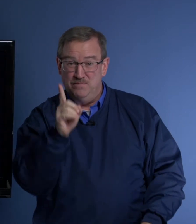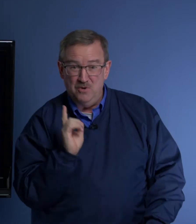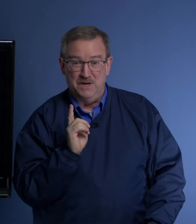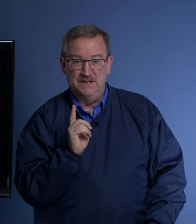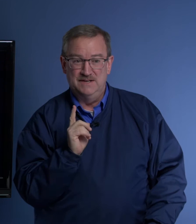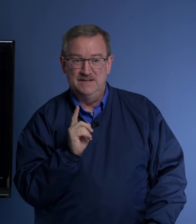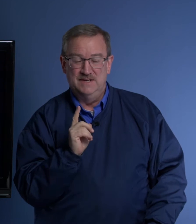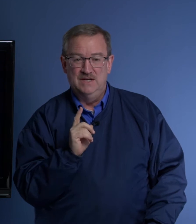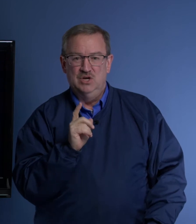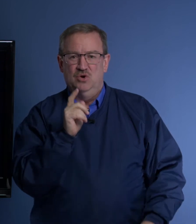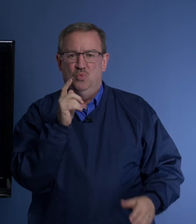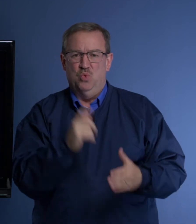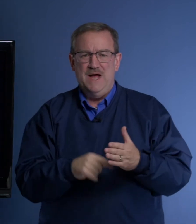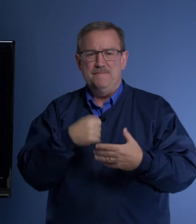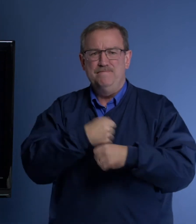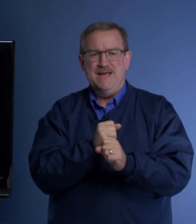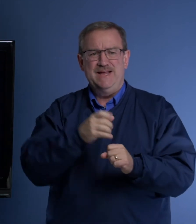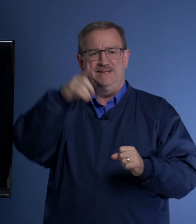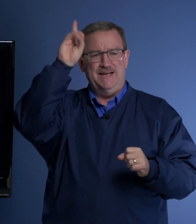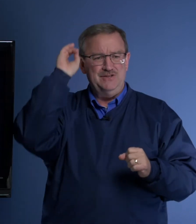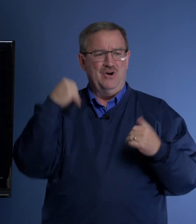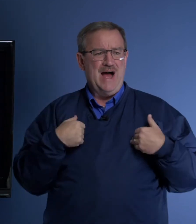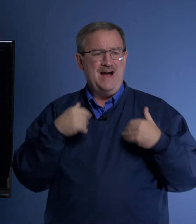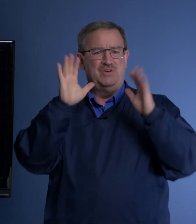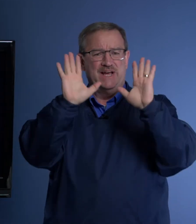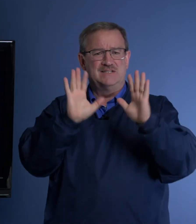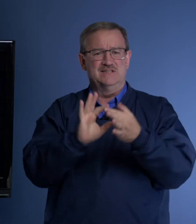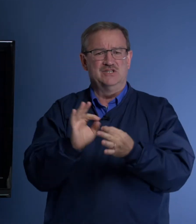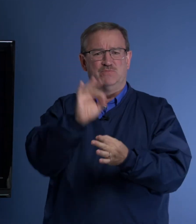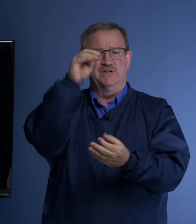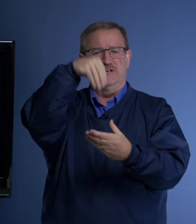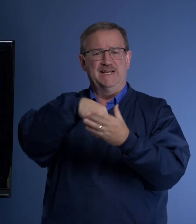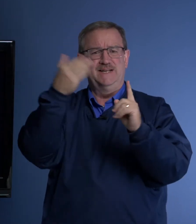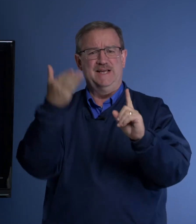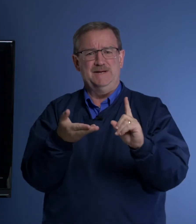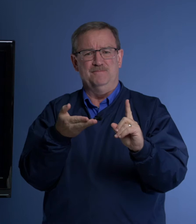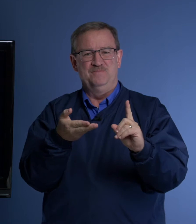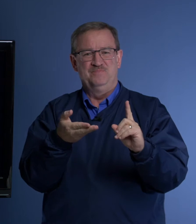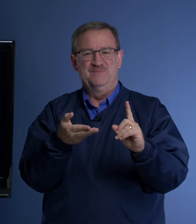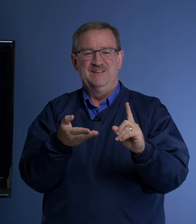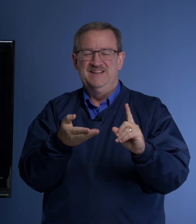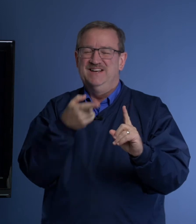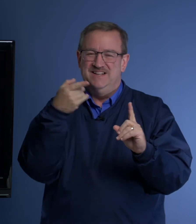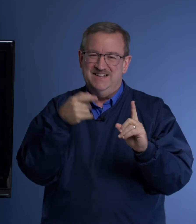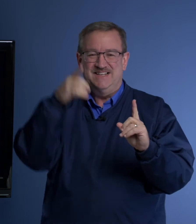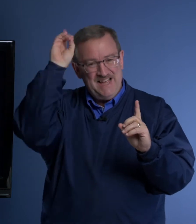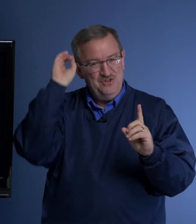moment. What made Daniel have an excellent spirit in him? Daniel